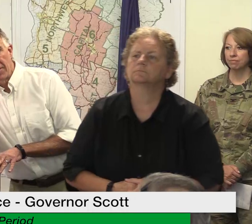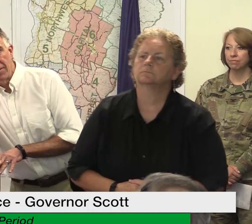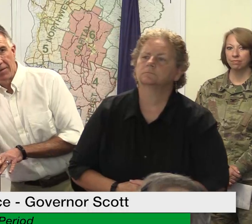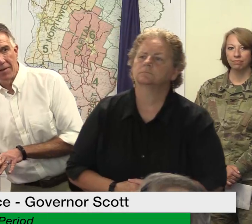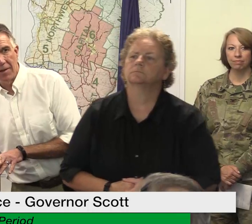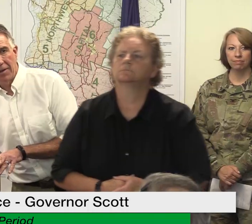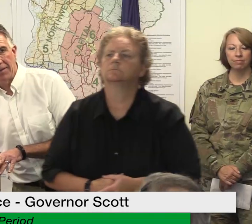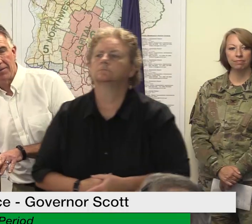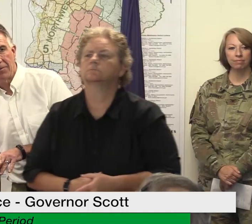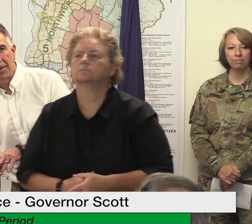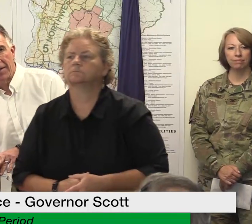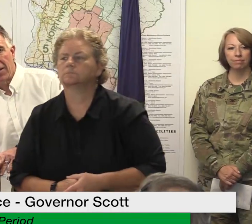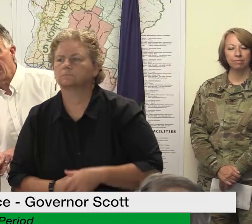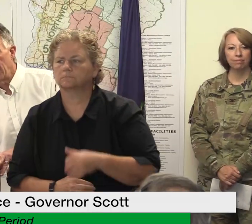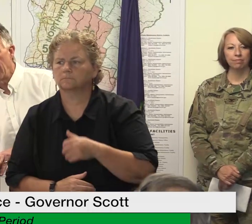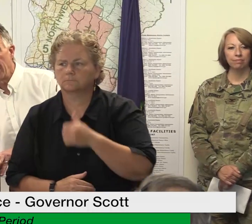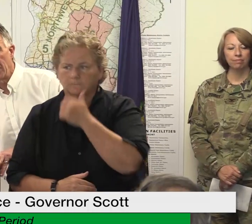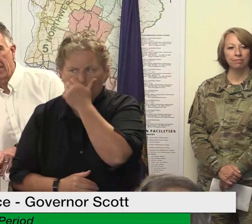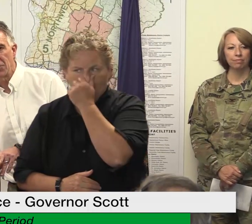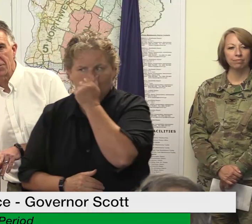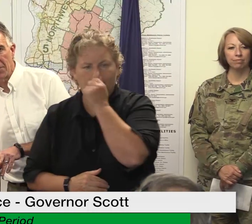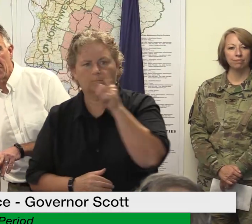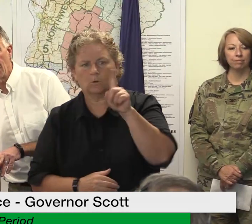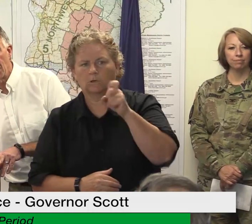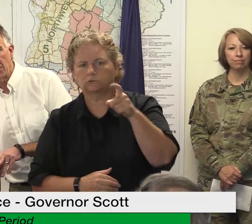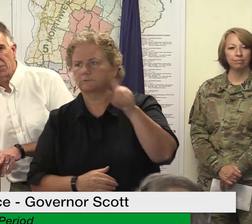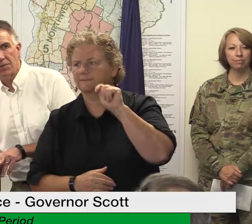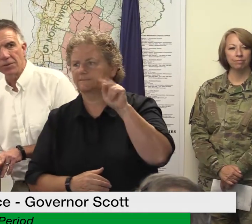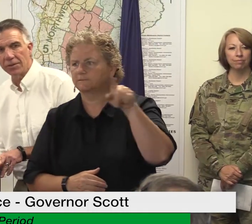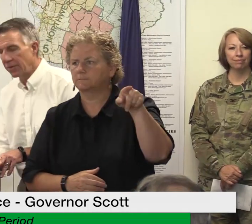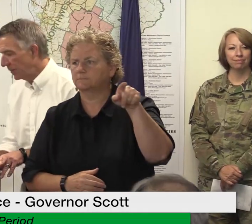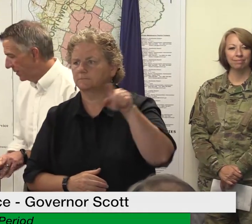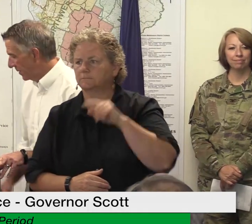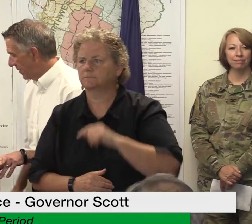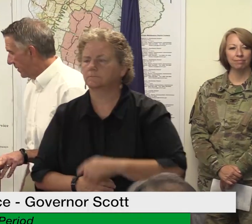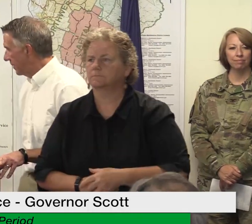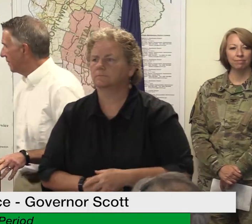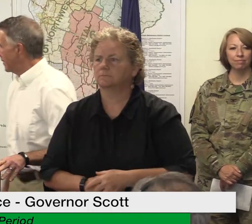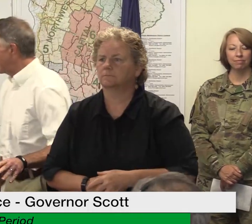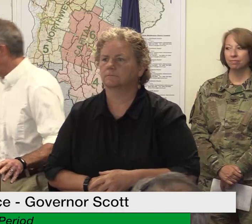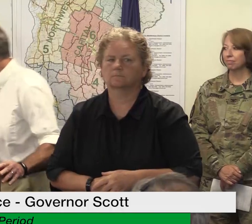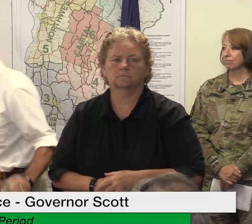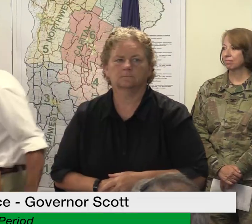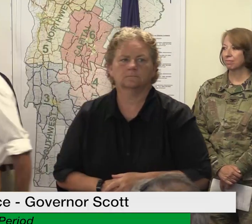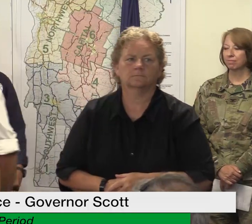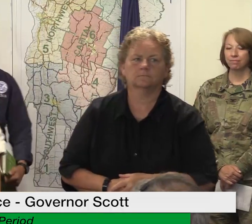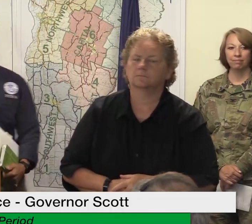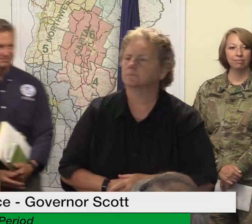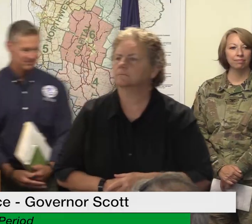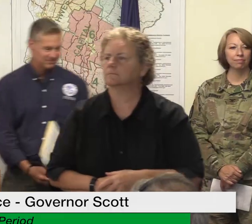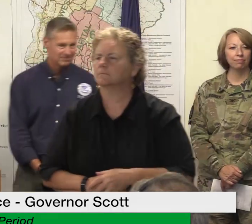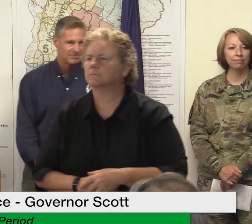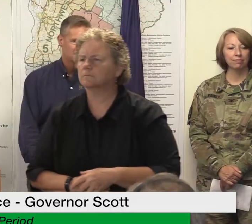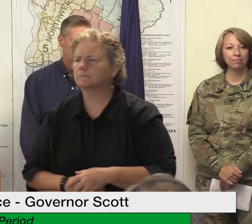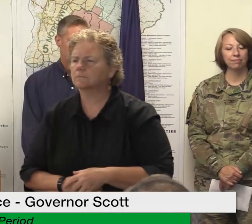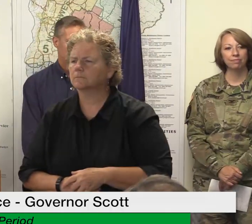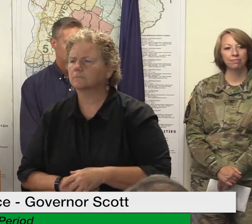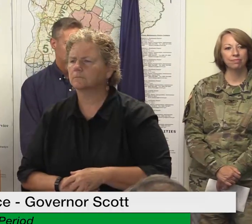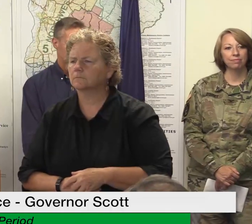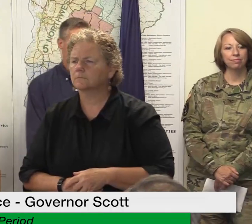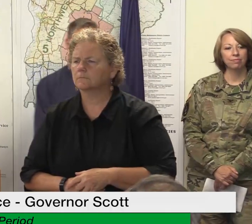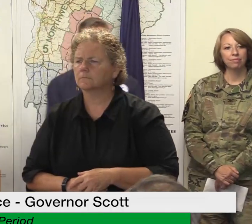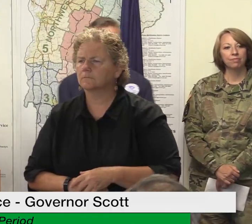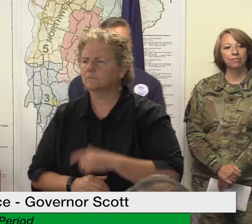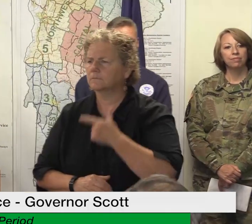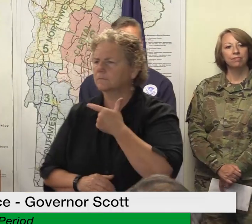commissioner gaffney on right now he might be able to answer some of those questions yes governor thank you uh commissioner gaffney of defense department of